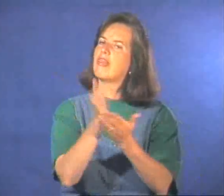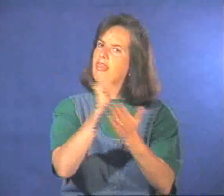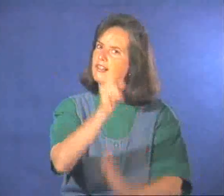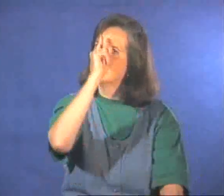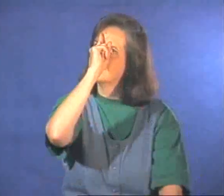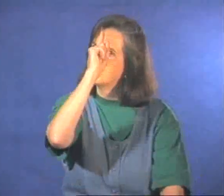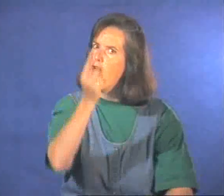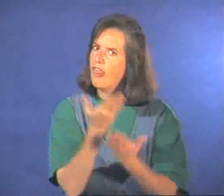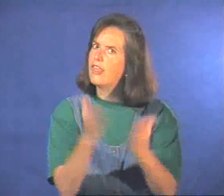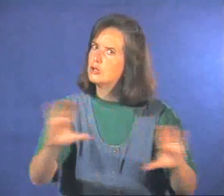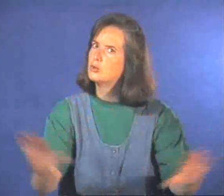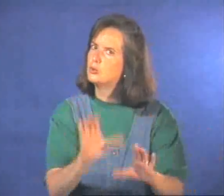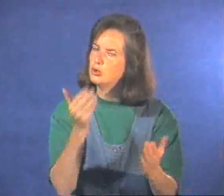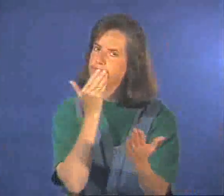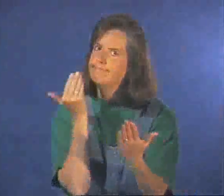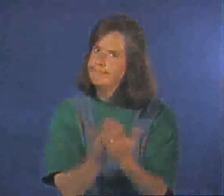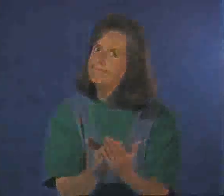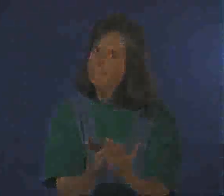That was the smart thing to do.